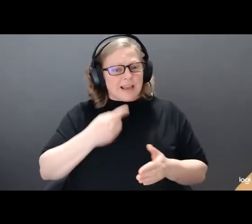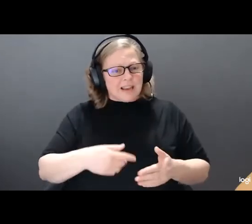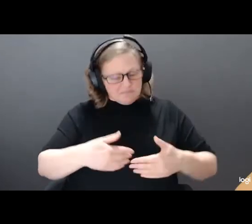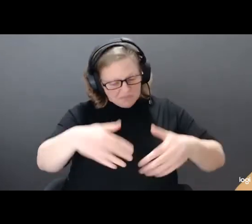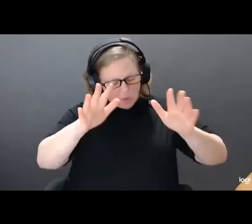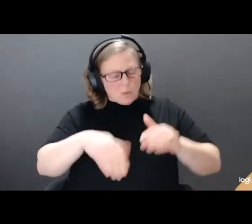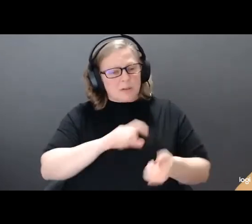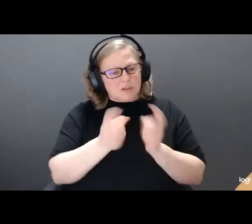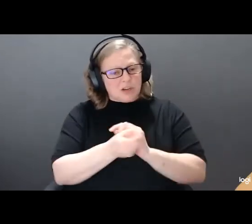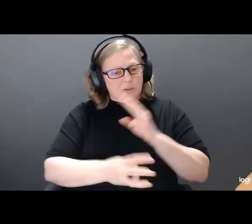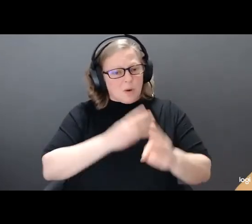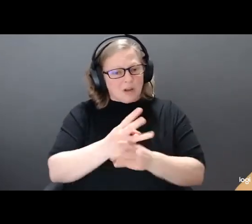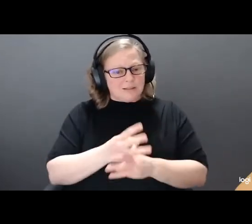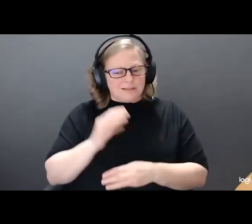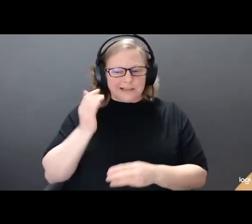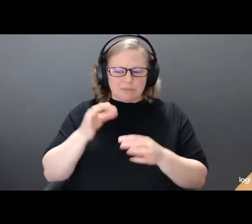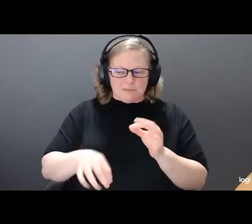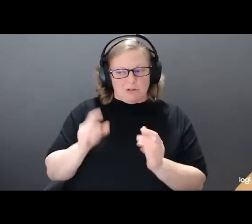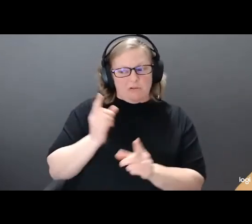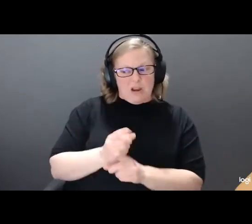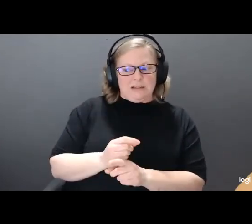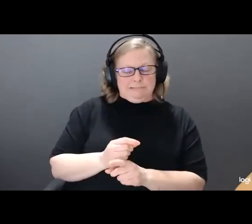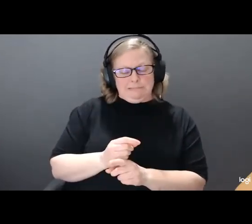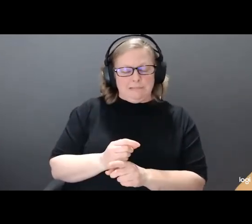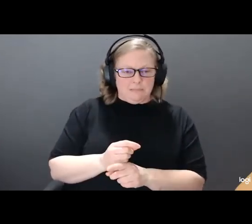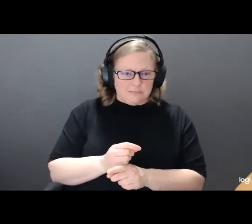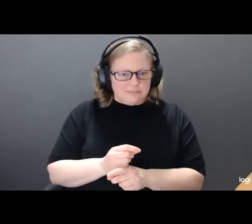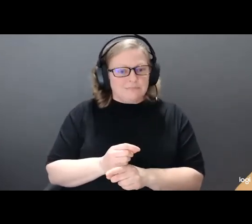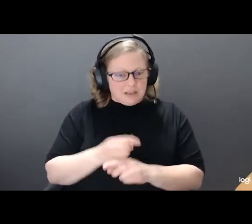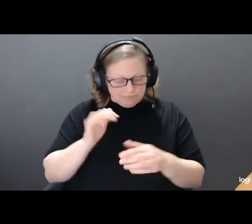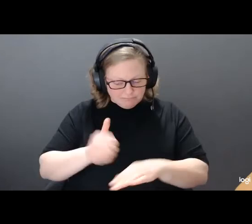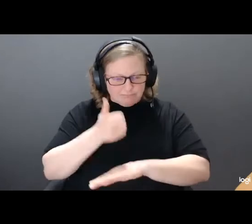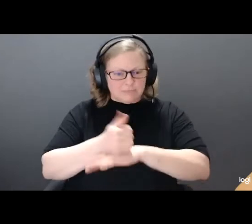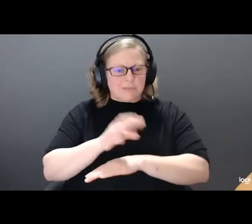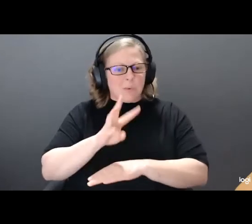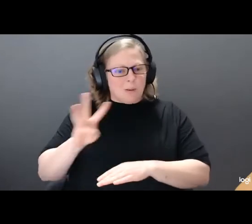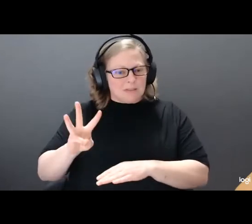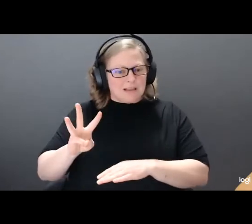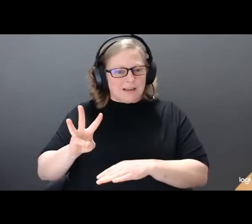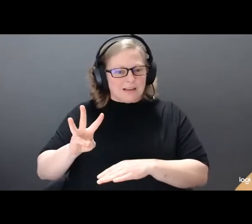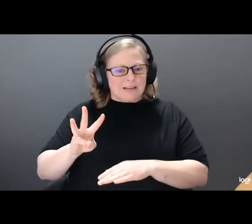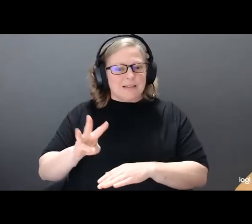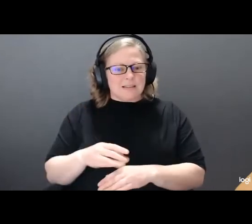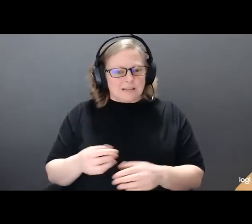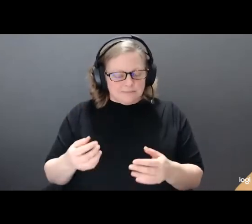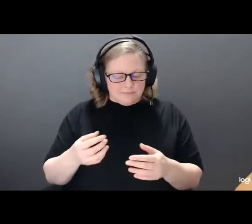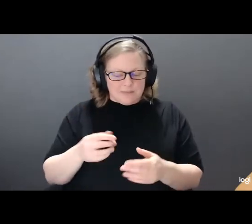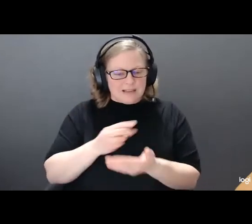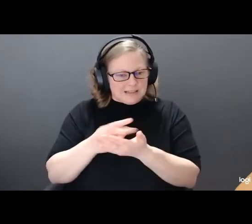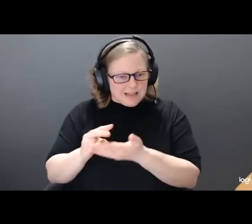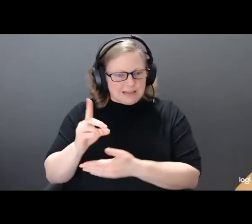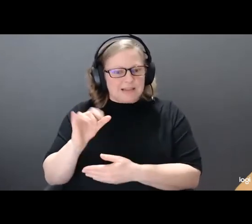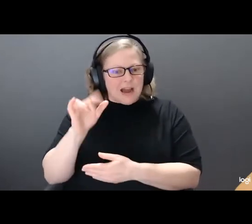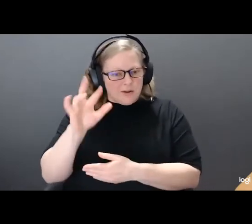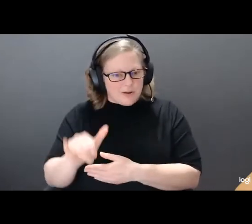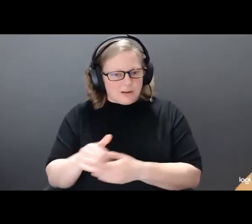right? I decided to start a website called the Dyslexic Diary. A lot of kids ended up not completing the project, but I